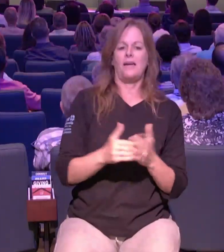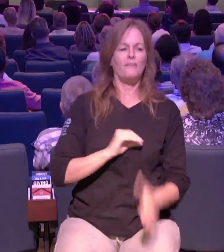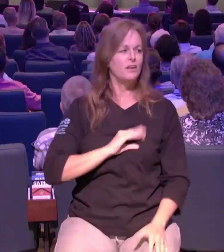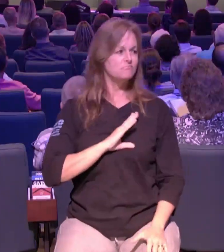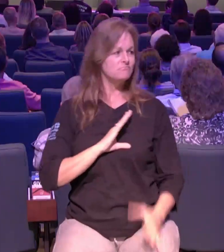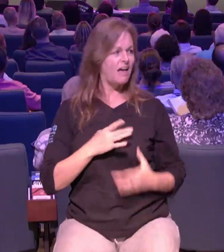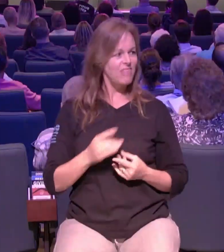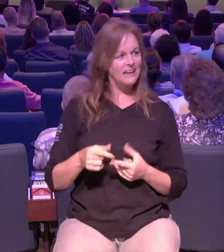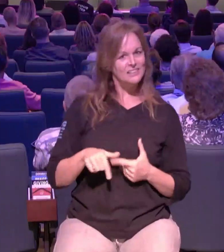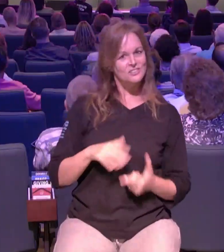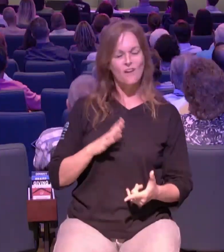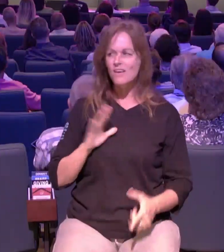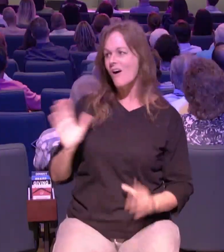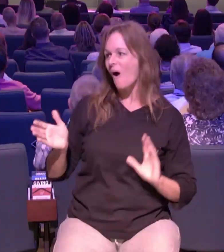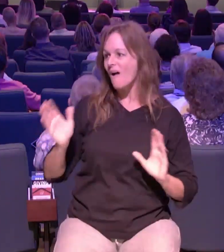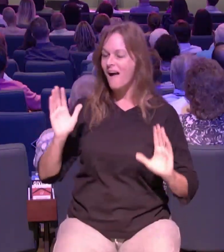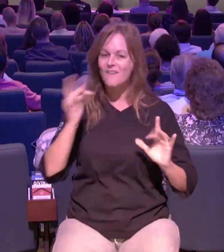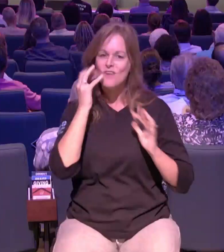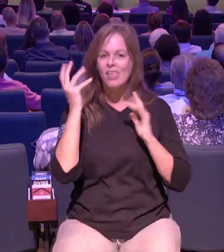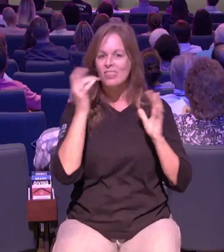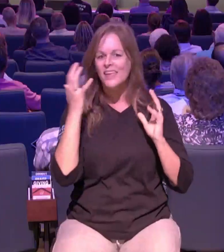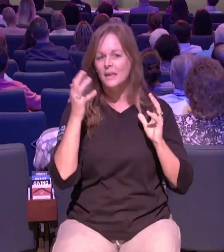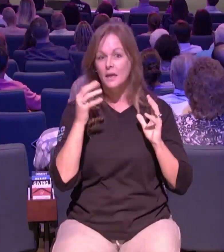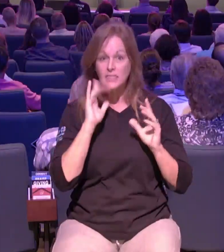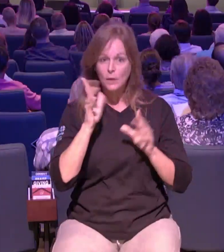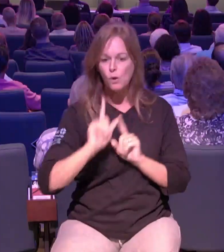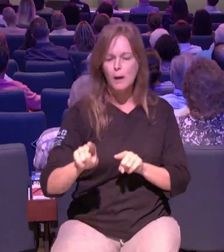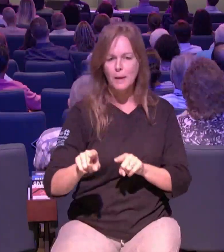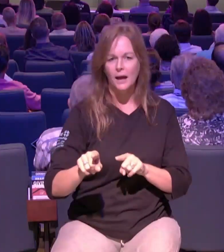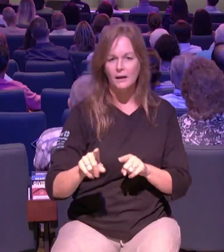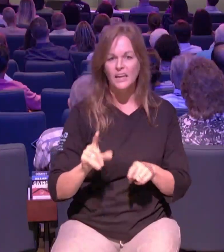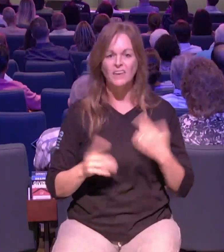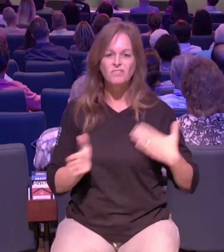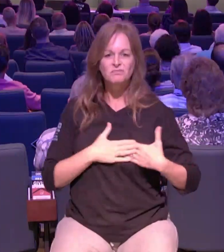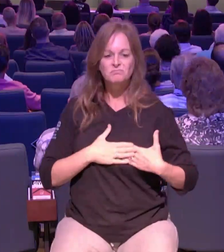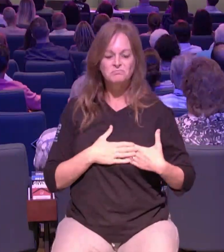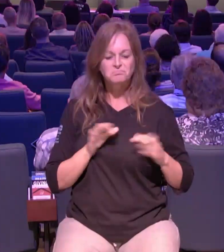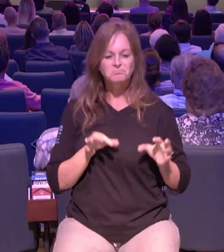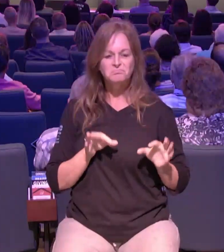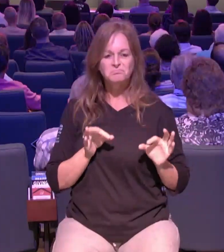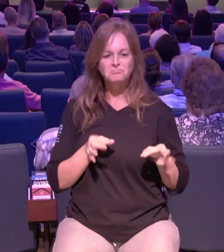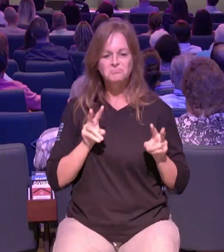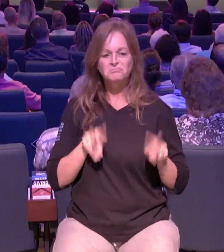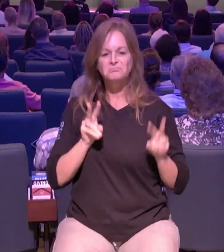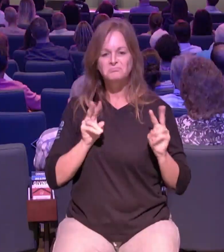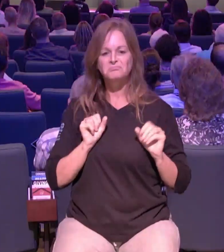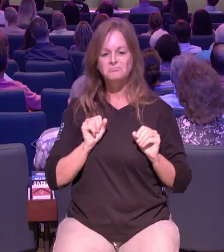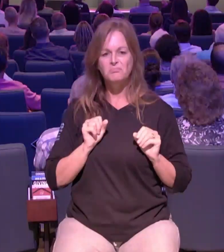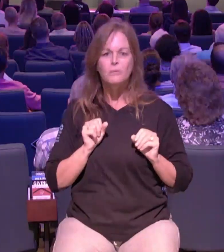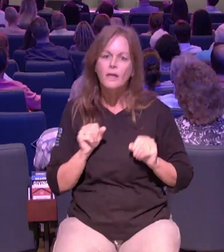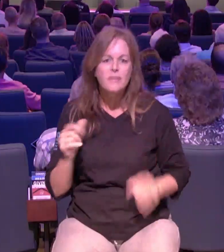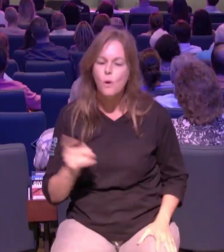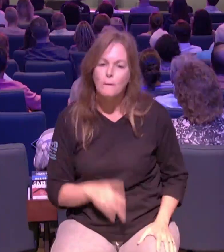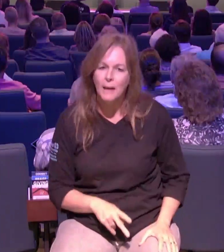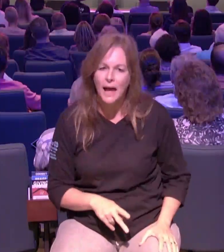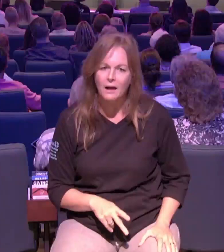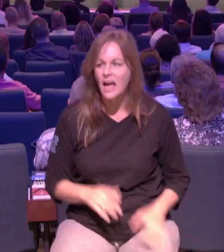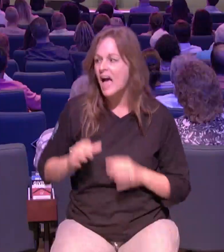learn about jesus might just be you know we got bell glade coming up with over 900 kids going out to bell glade and we still need some bell glade day volunteers